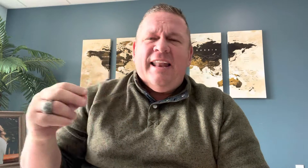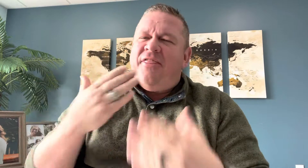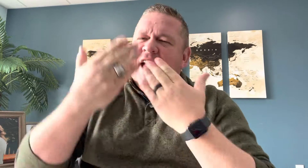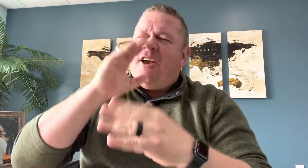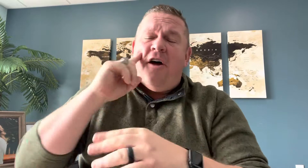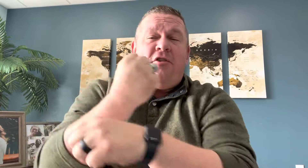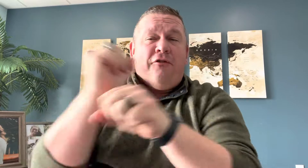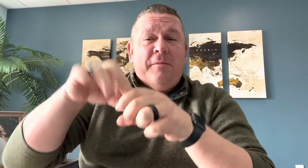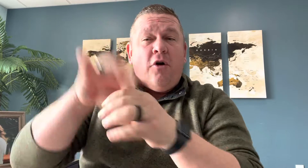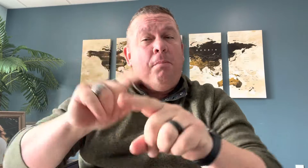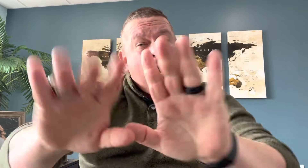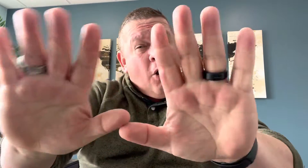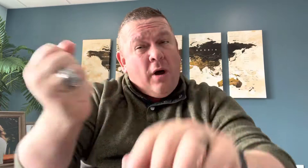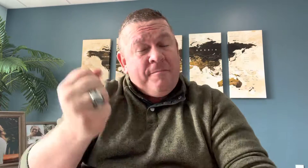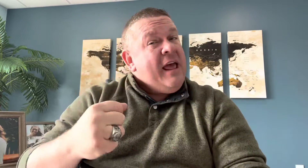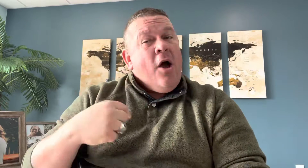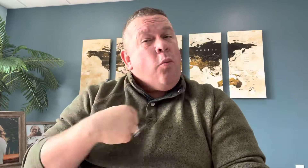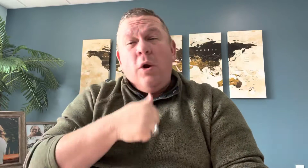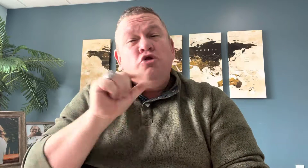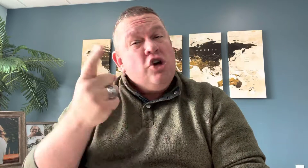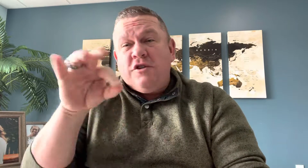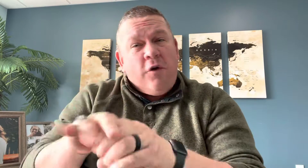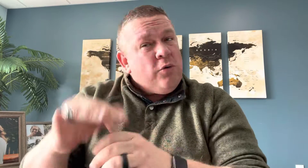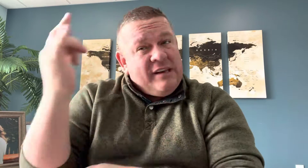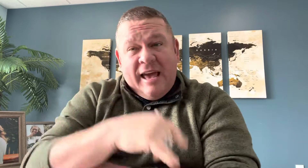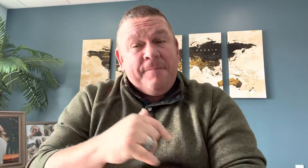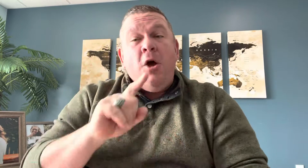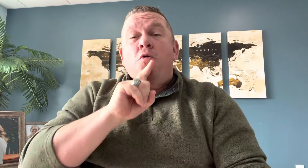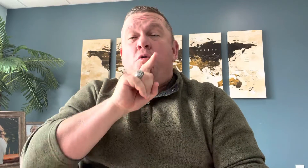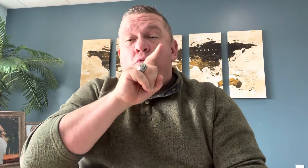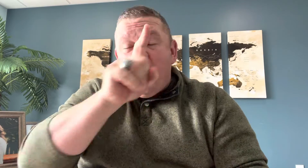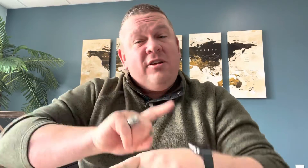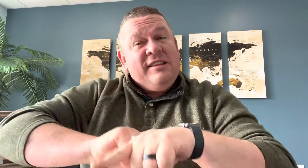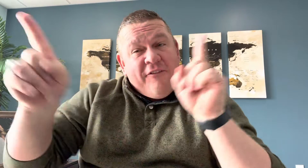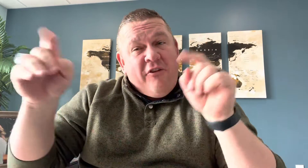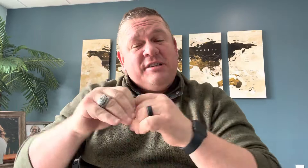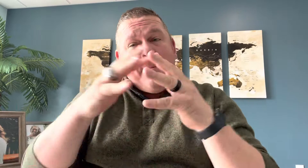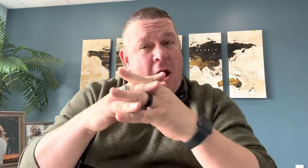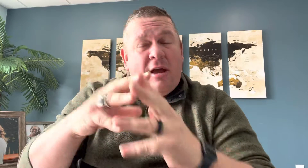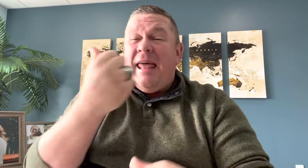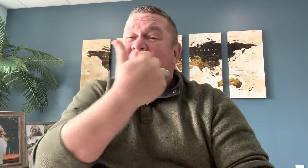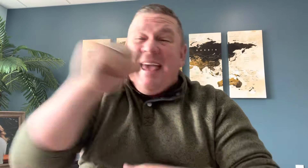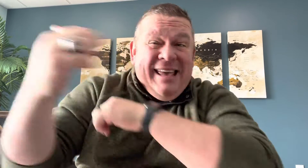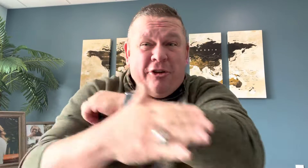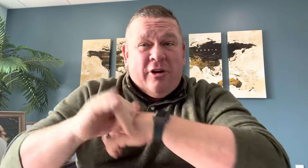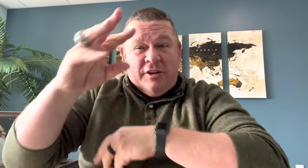thank God for the freedom to vote. But hold on. We don't just vote today. The real difference in America and any country on this